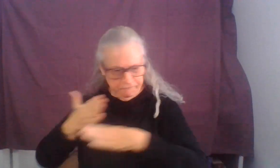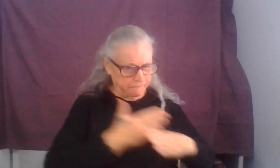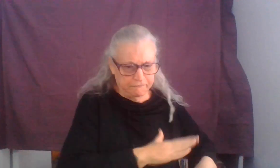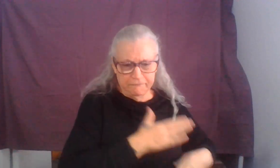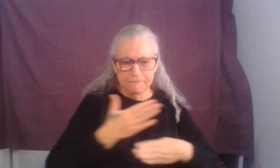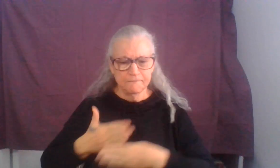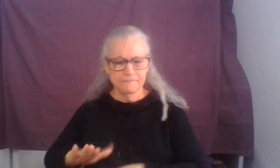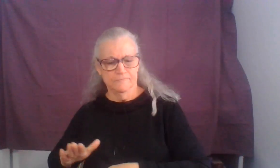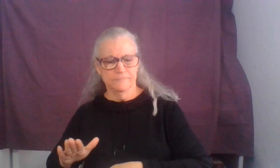body,